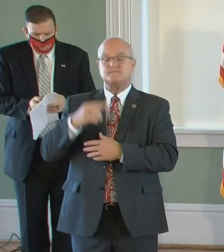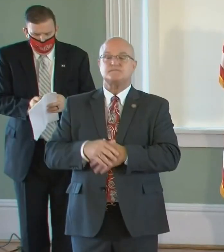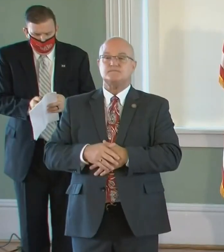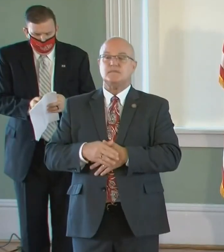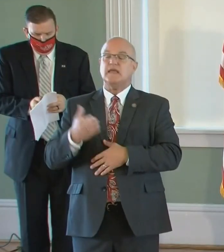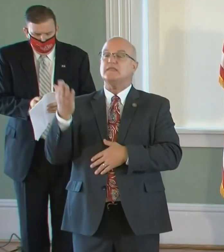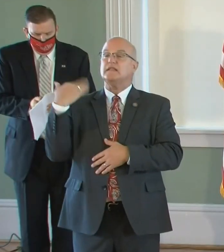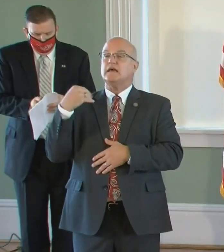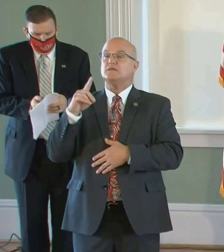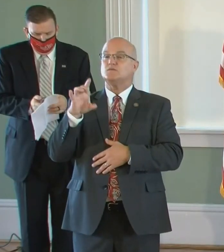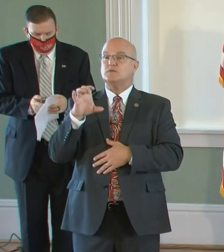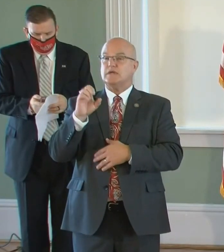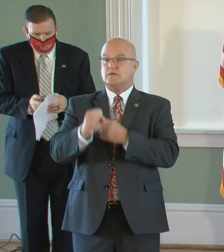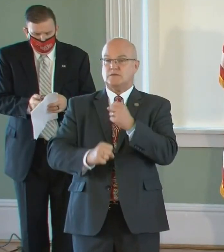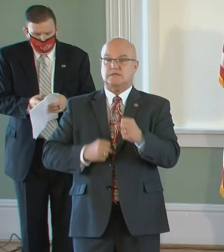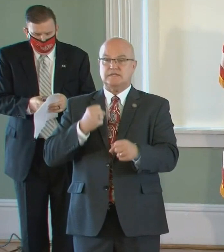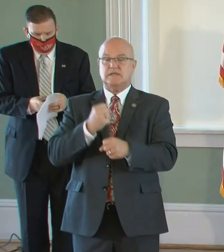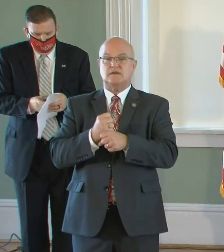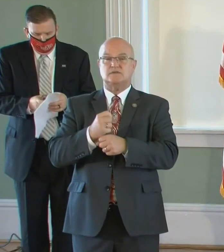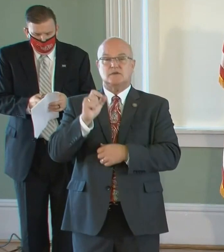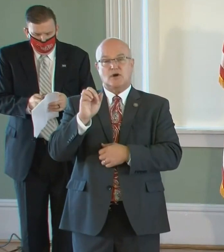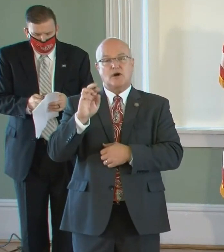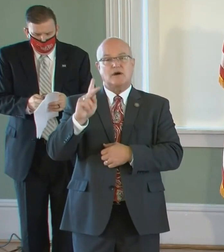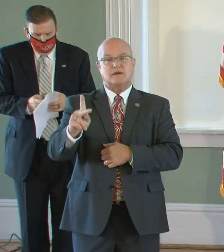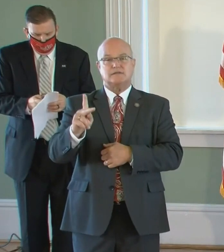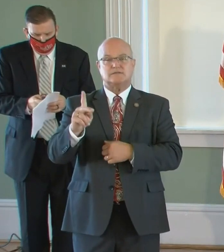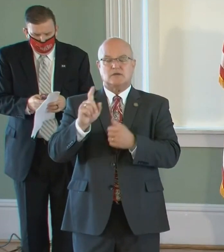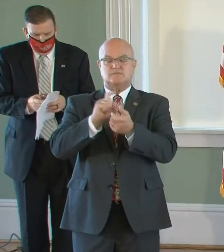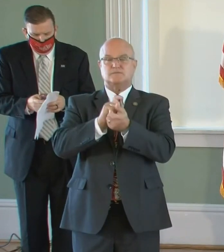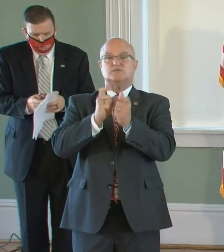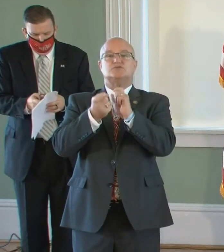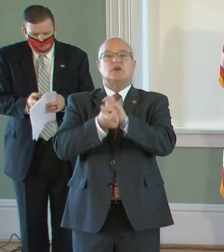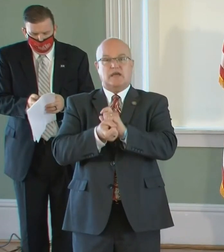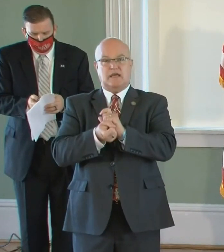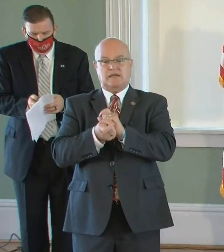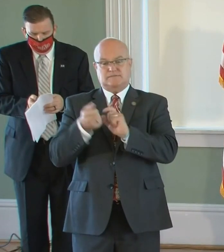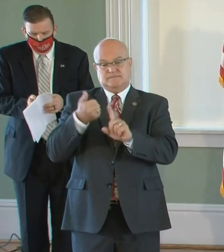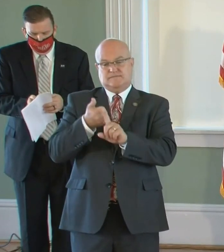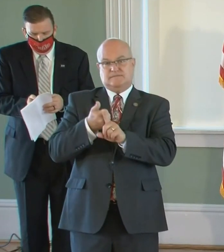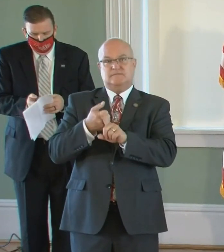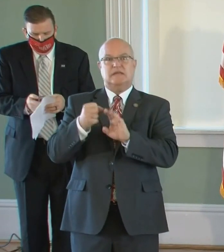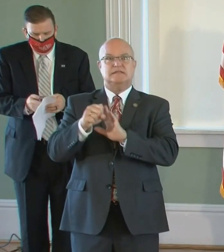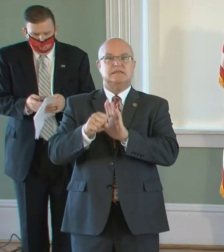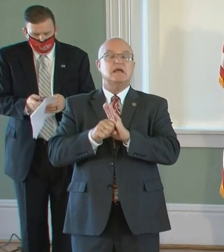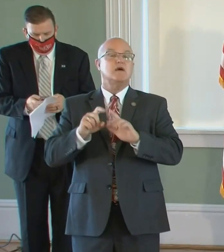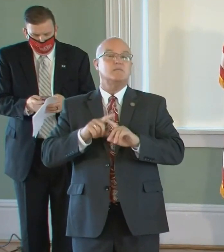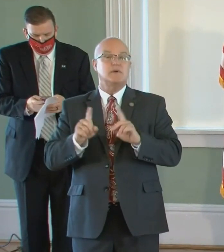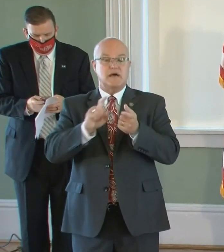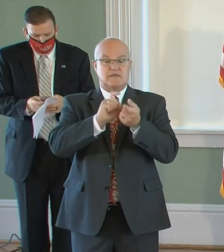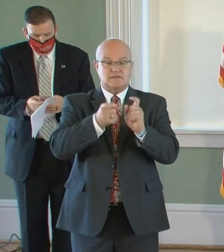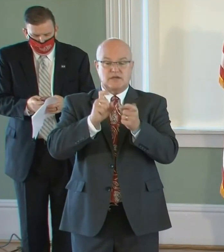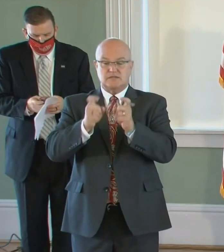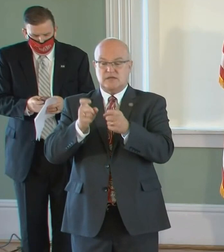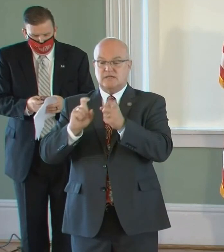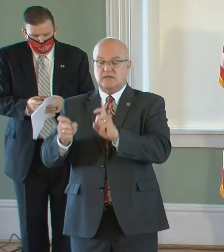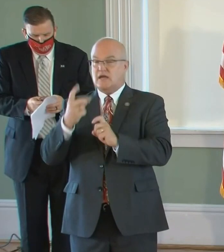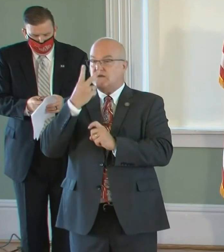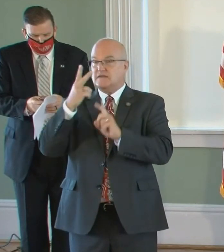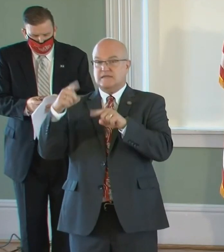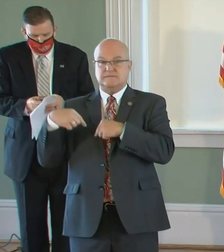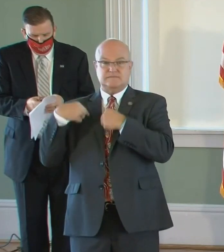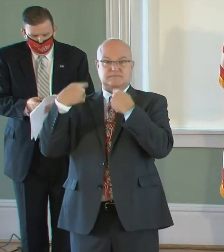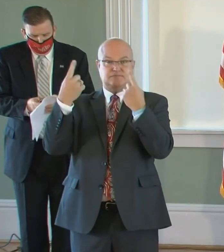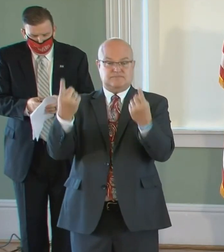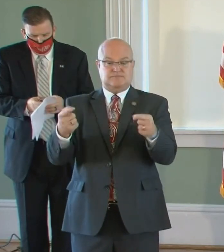last 100 years, Arkansas has changed as a state. But the changes that we have seen